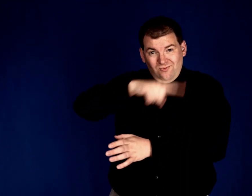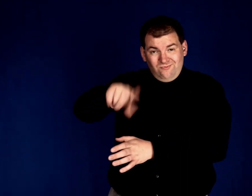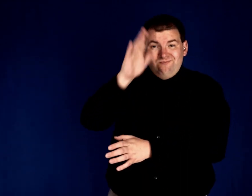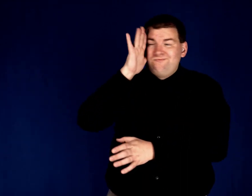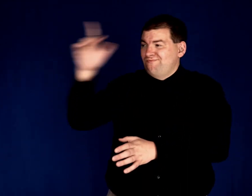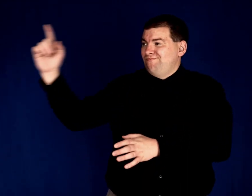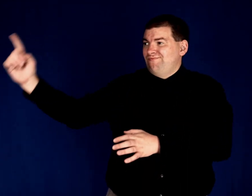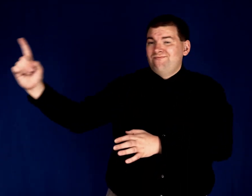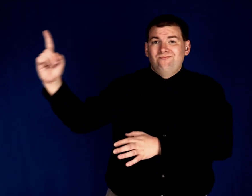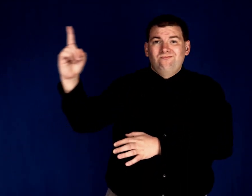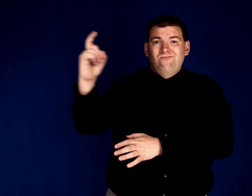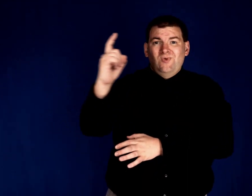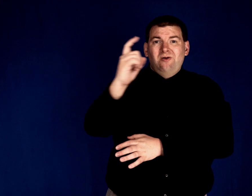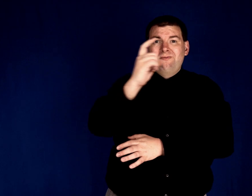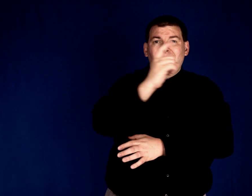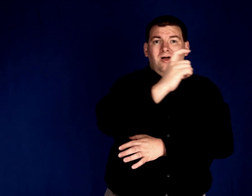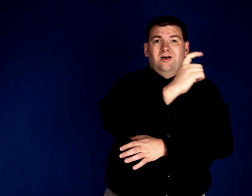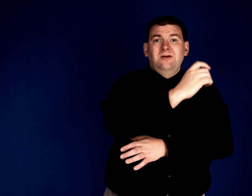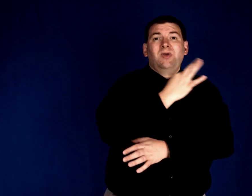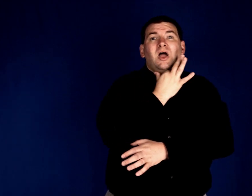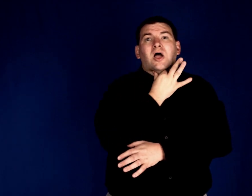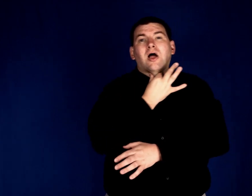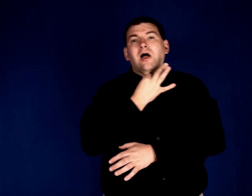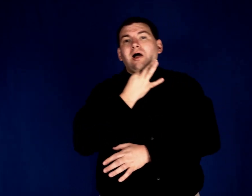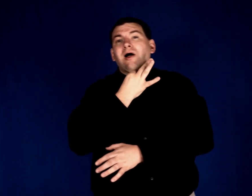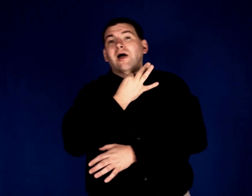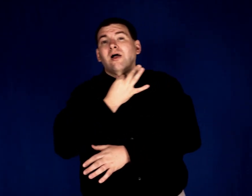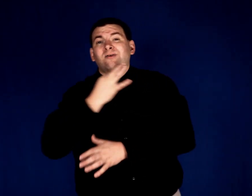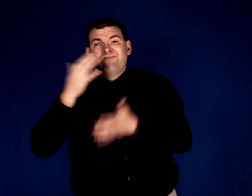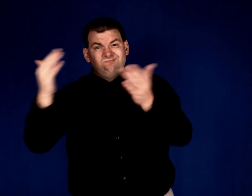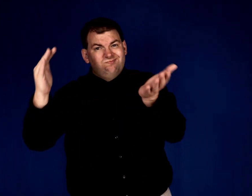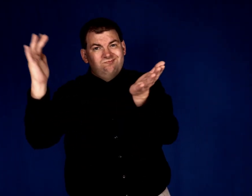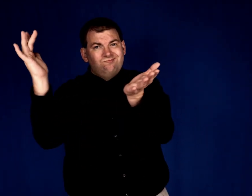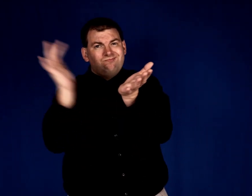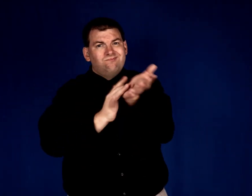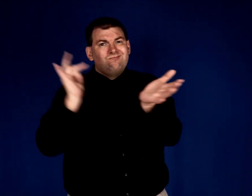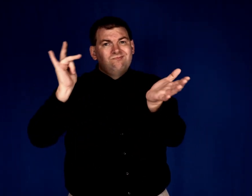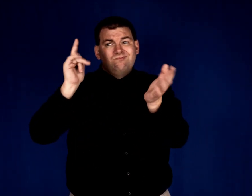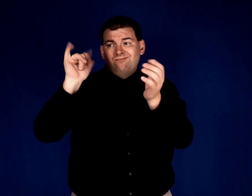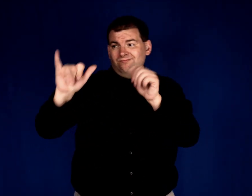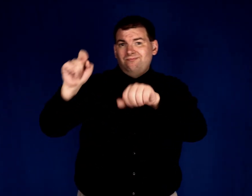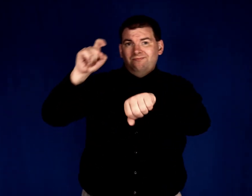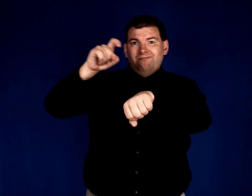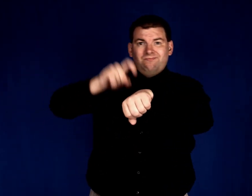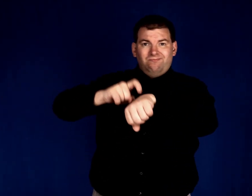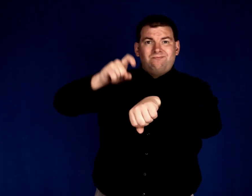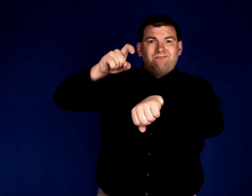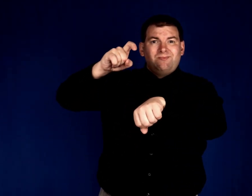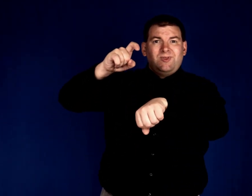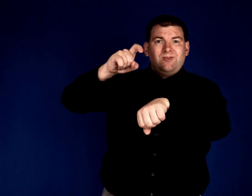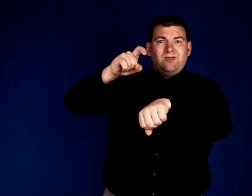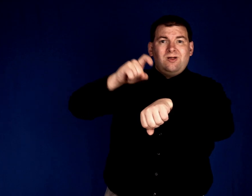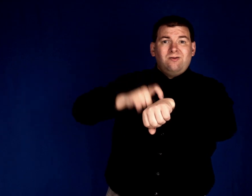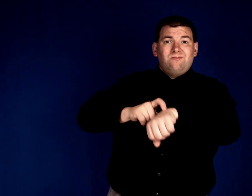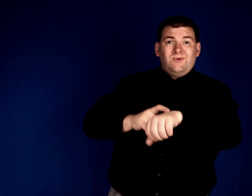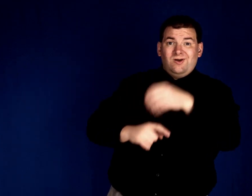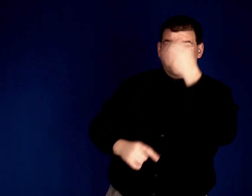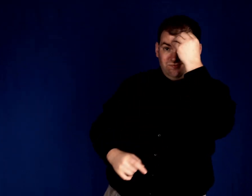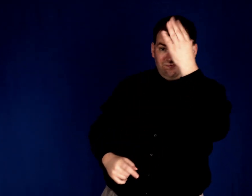you'd be passing by. So take advantage of the moment.